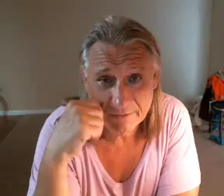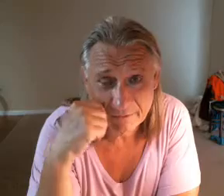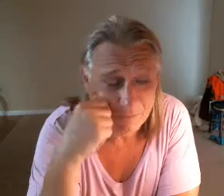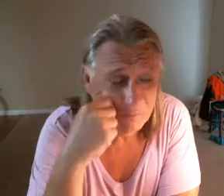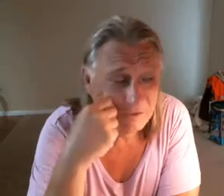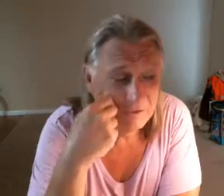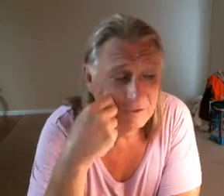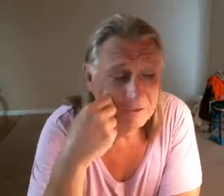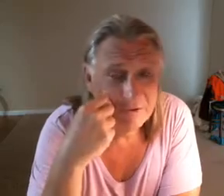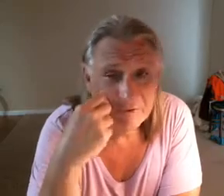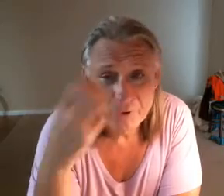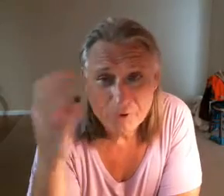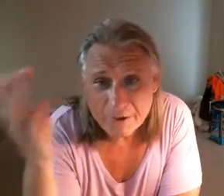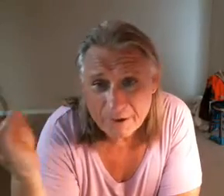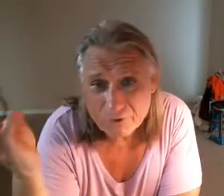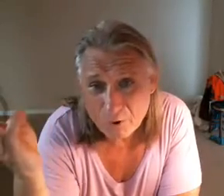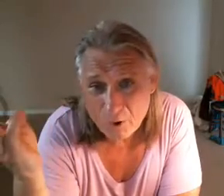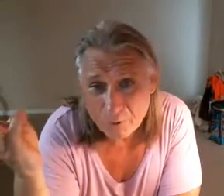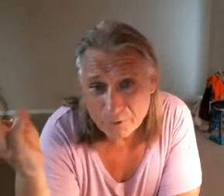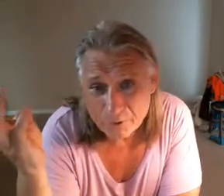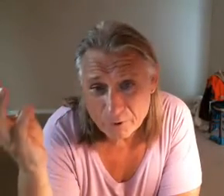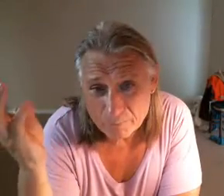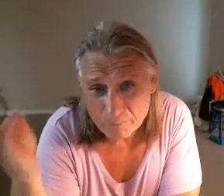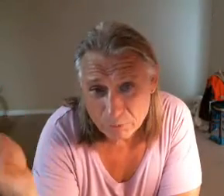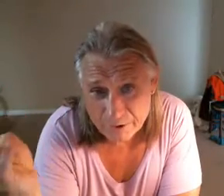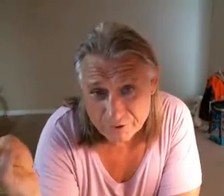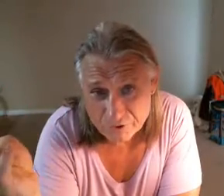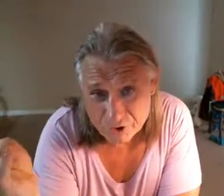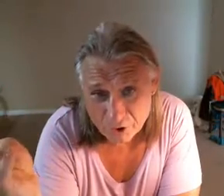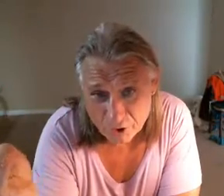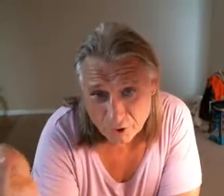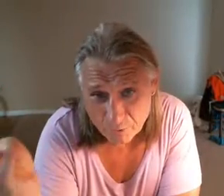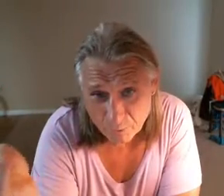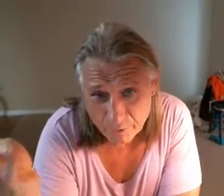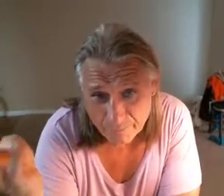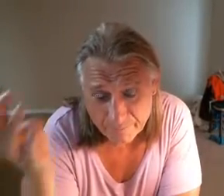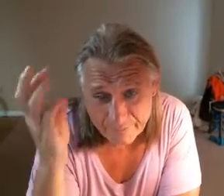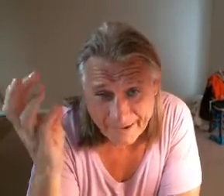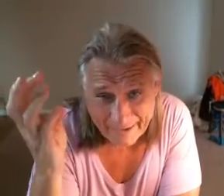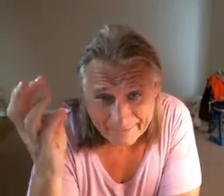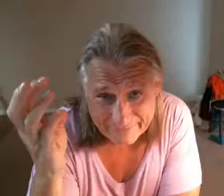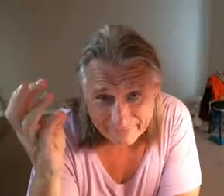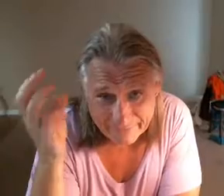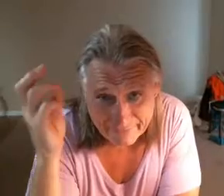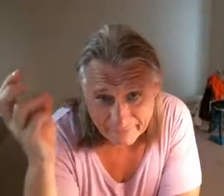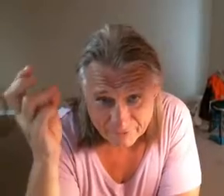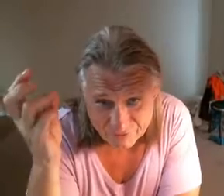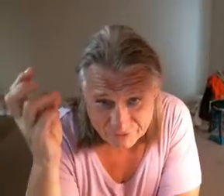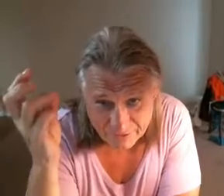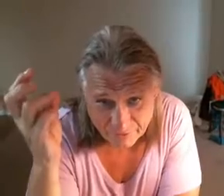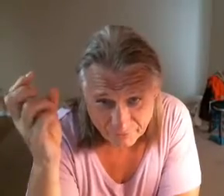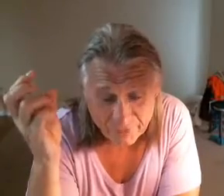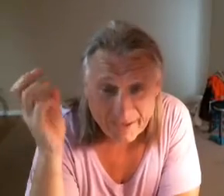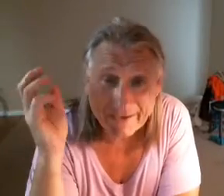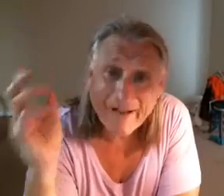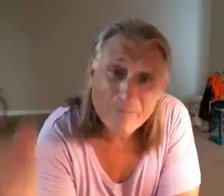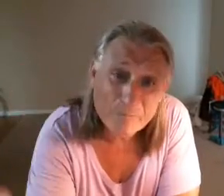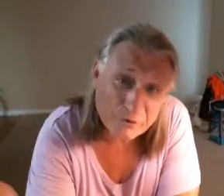so so you could control your blood sugar with diet and exercise okay and I have been